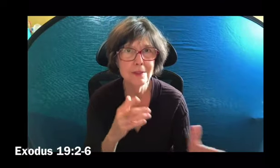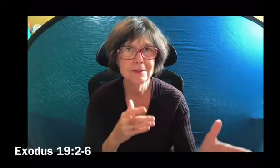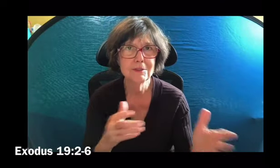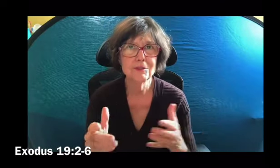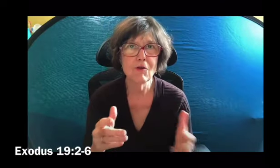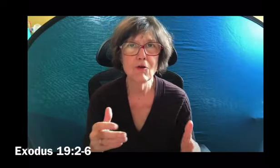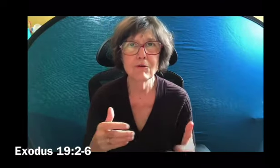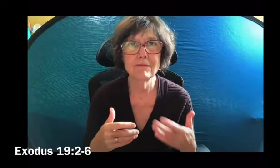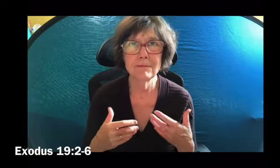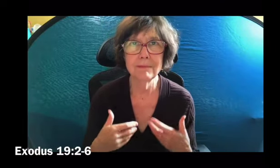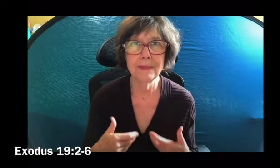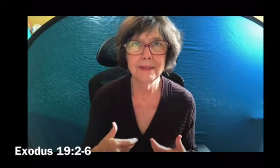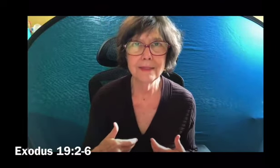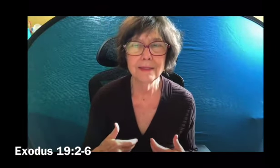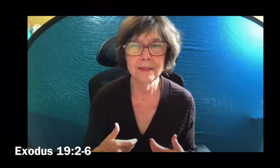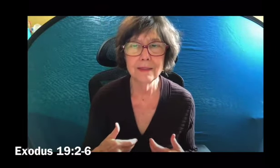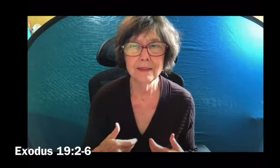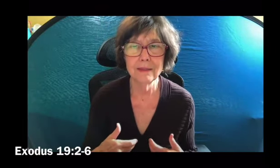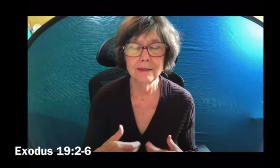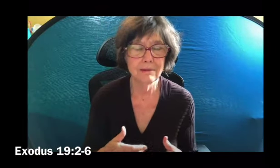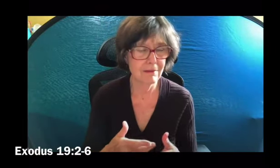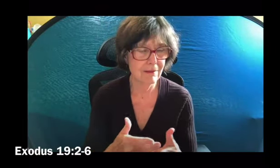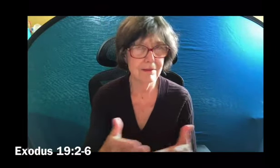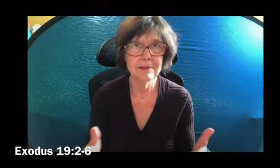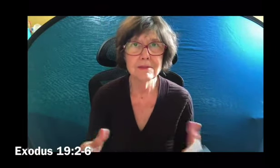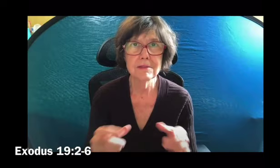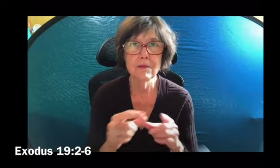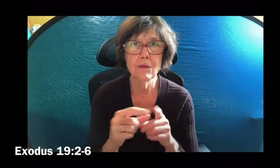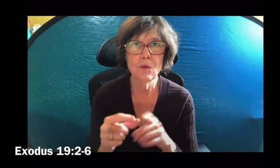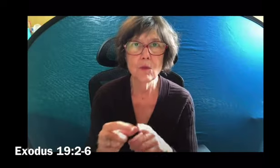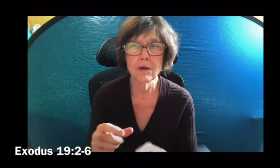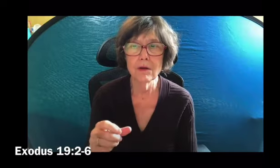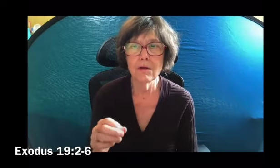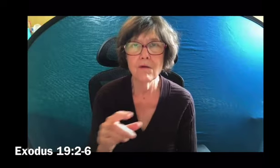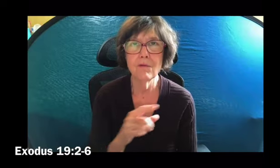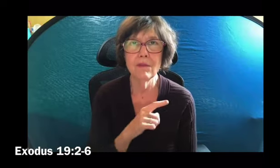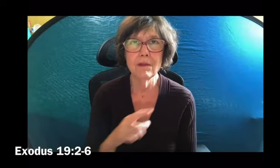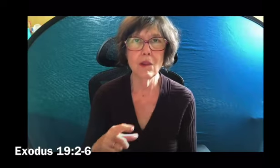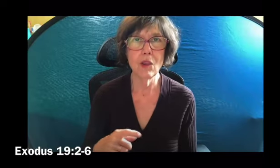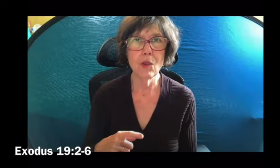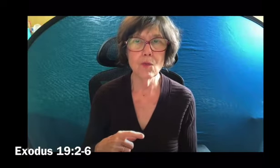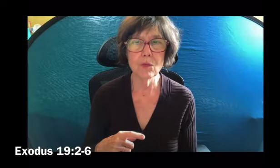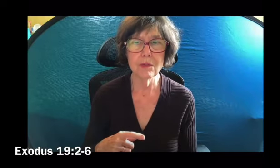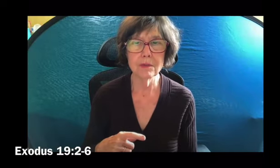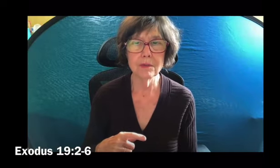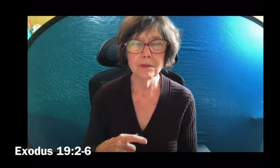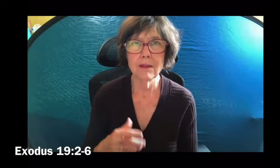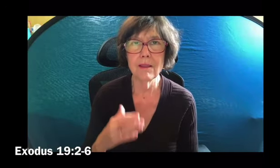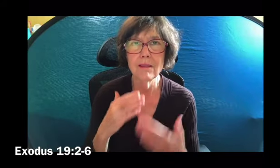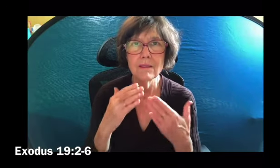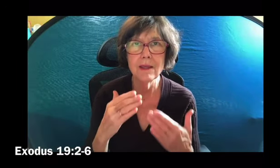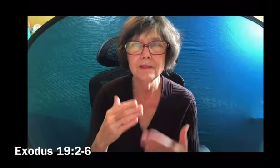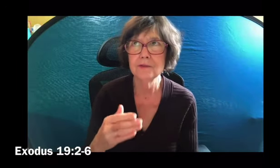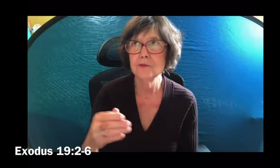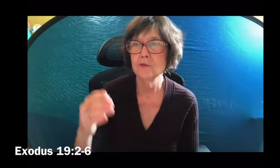You shall be to me the kingdom of priests, a holy nation. The word of the Lord.